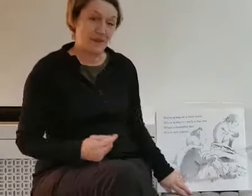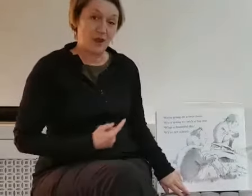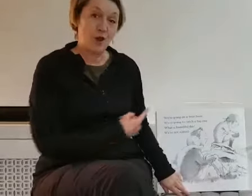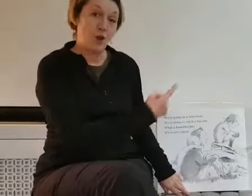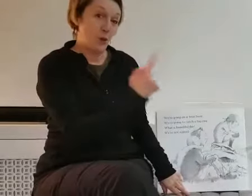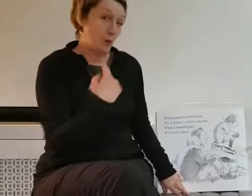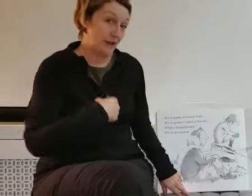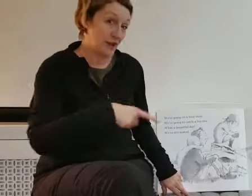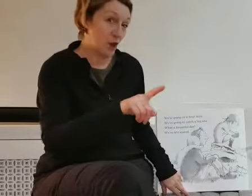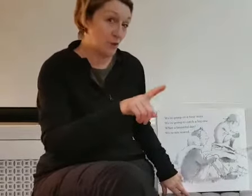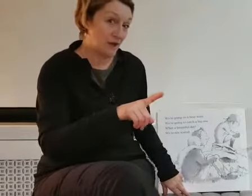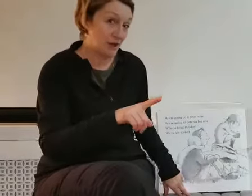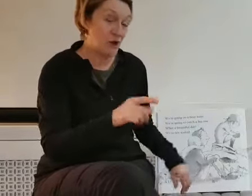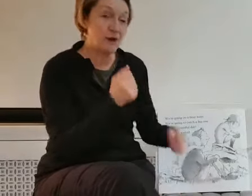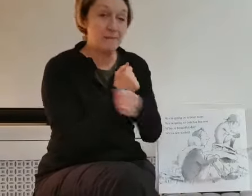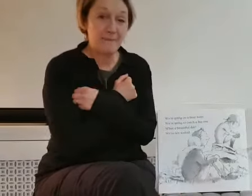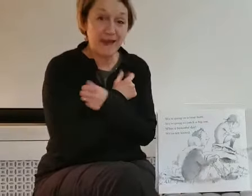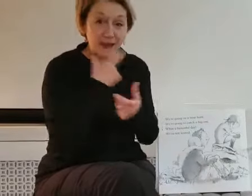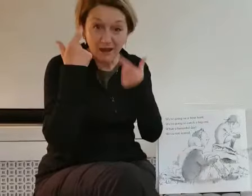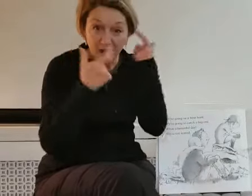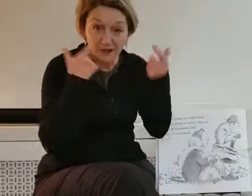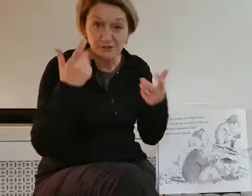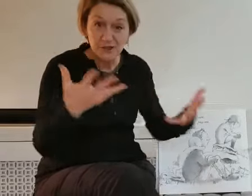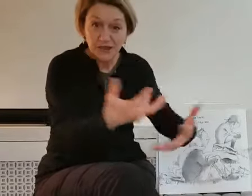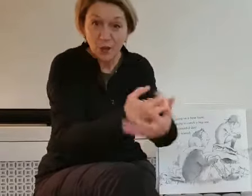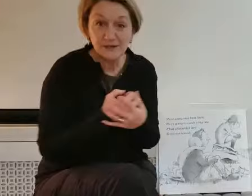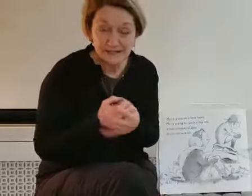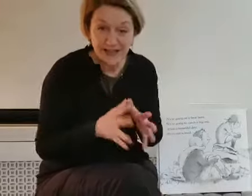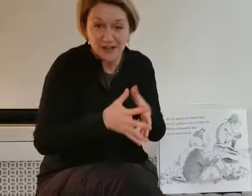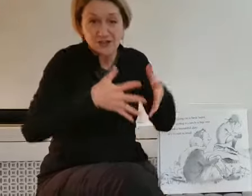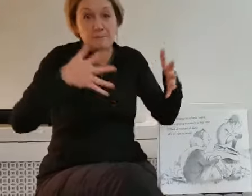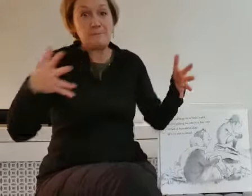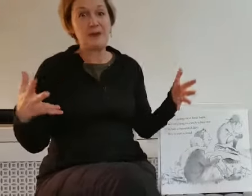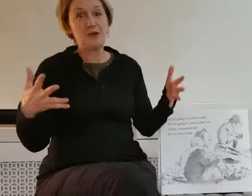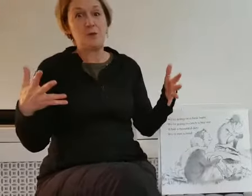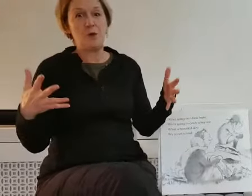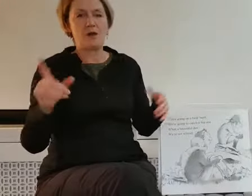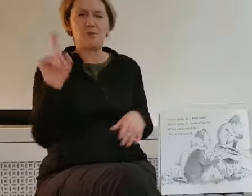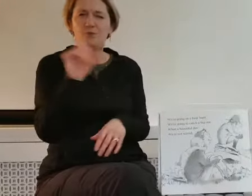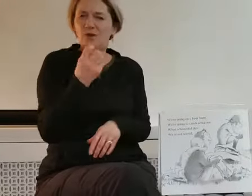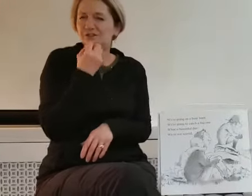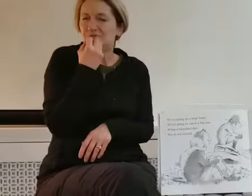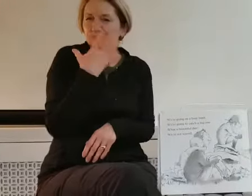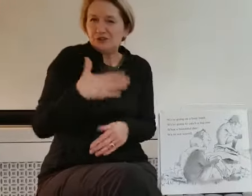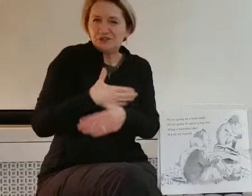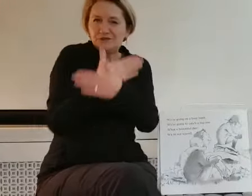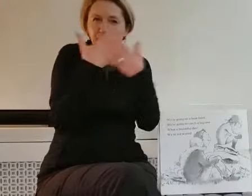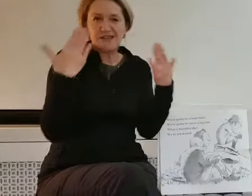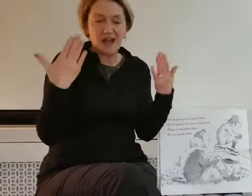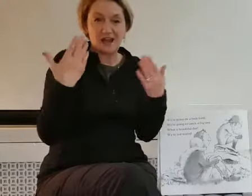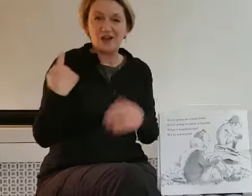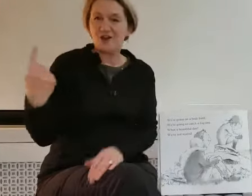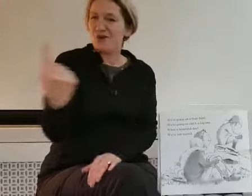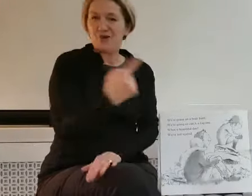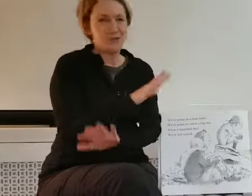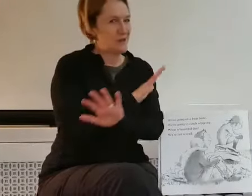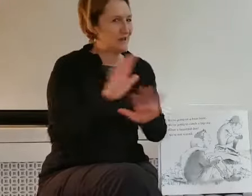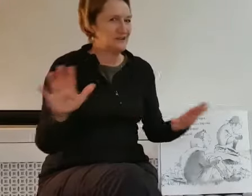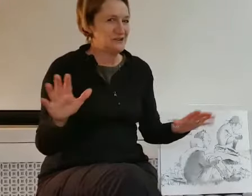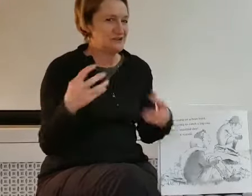We're going on a bear hunt. We're going to catch a big one. What a beautiful day. We're not